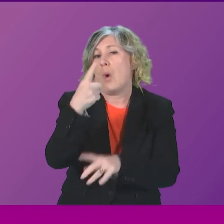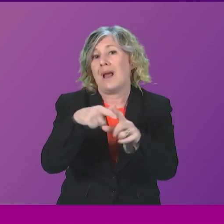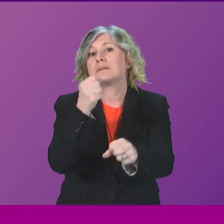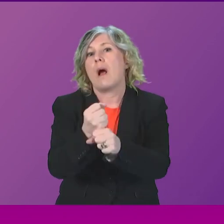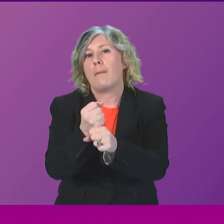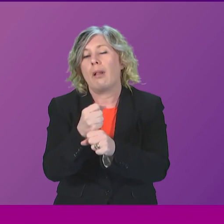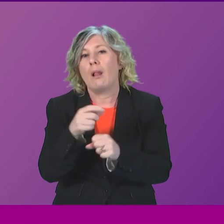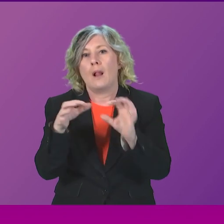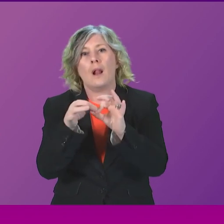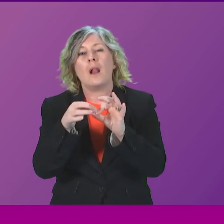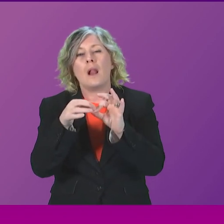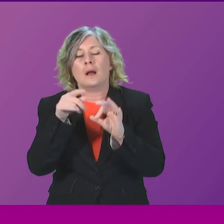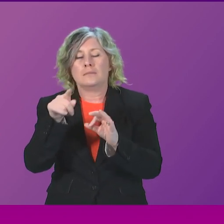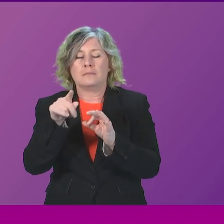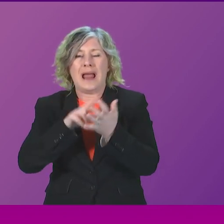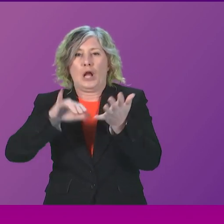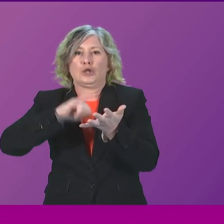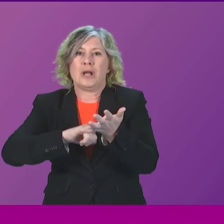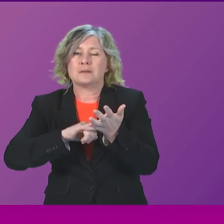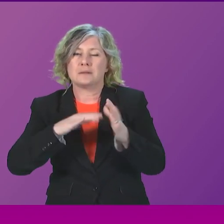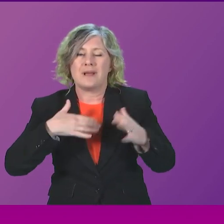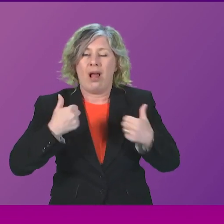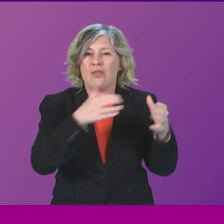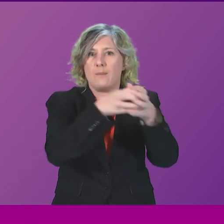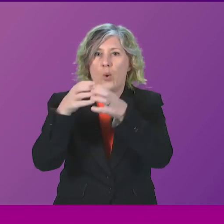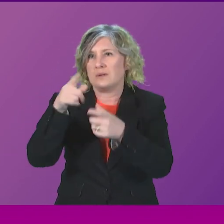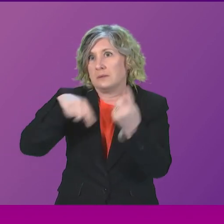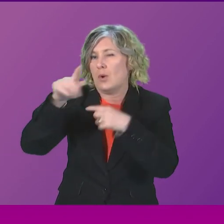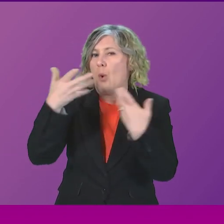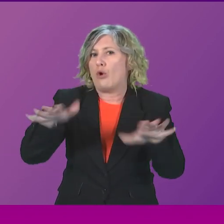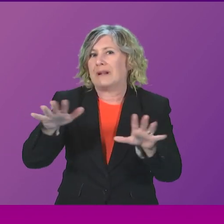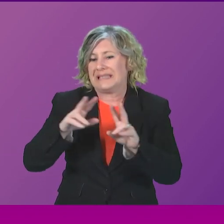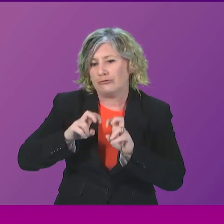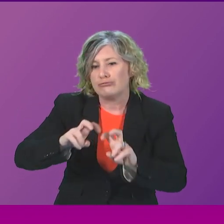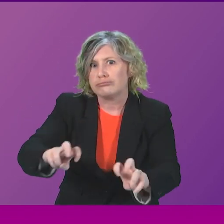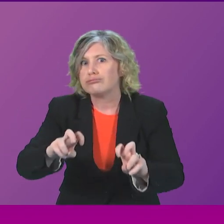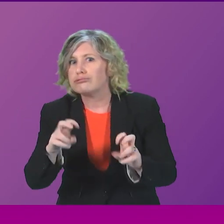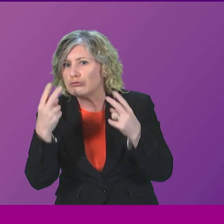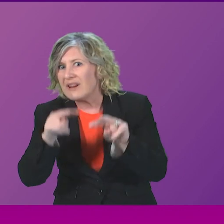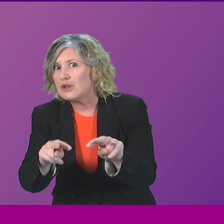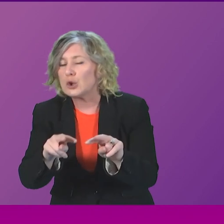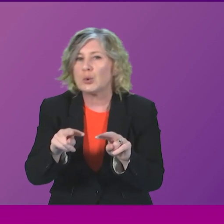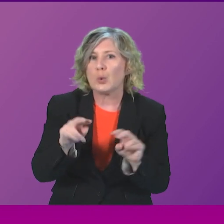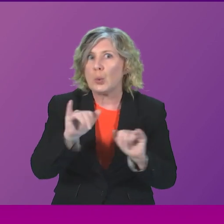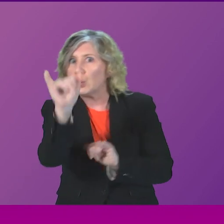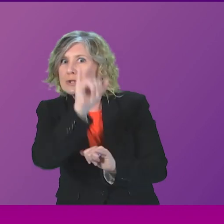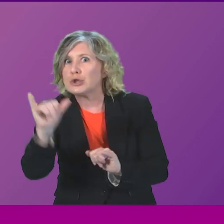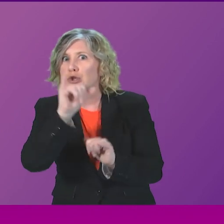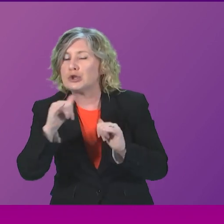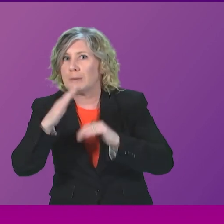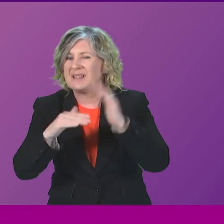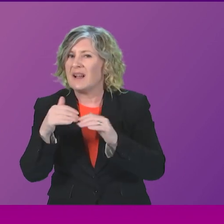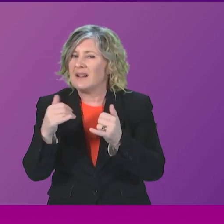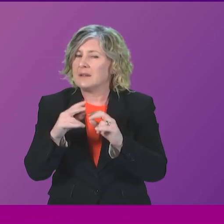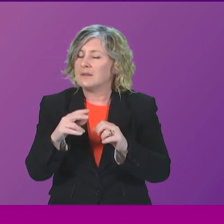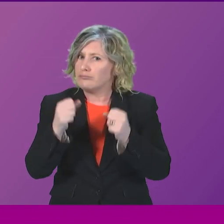relation to health boards. NHS Assure are already conducting a review into this issue, quite an intrusive review,